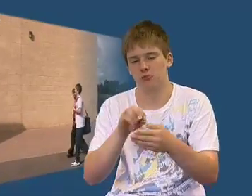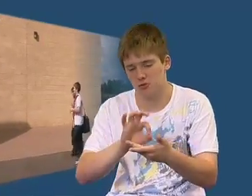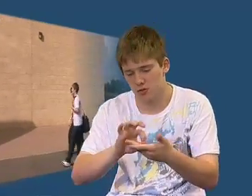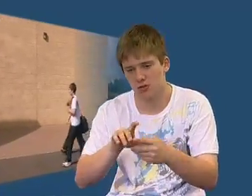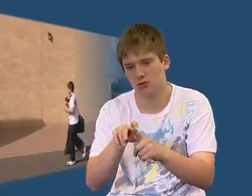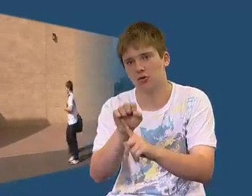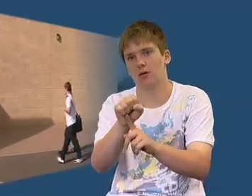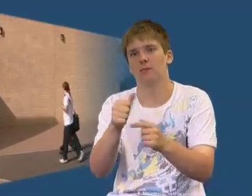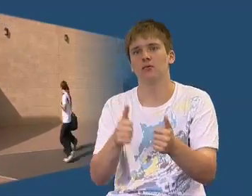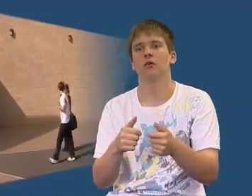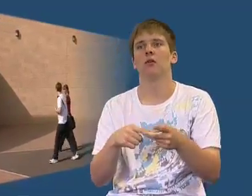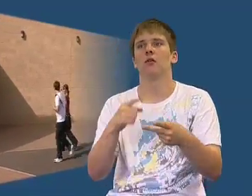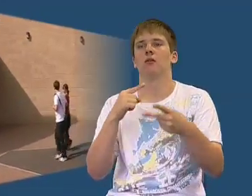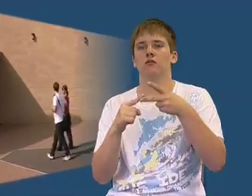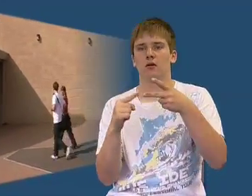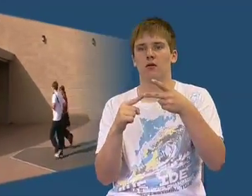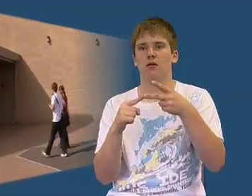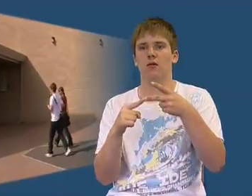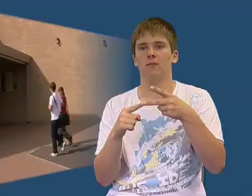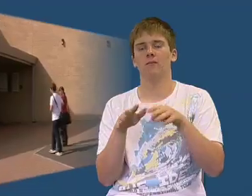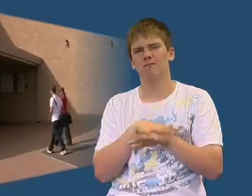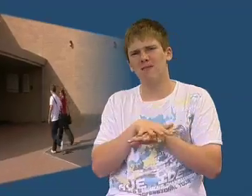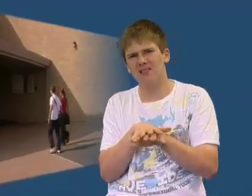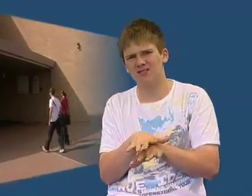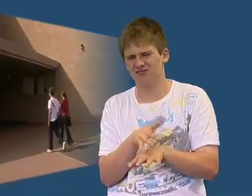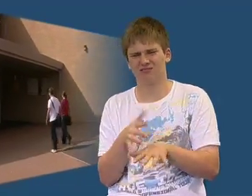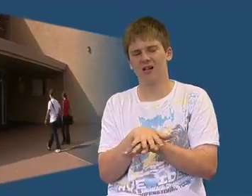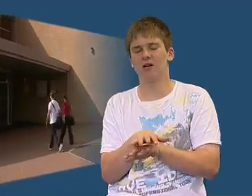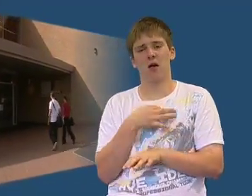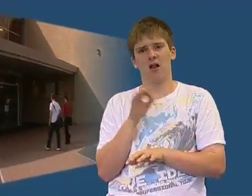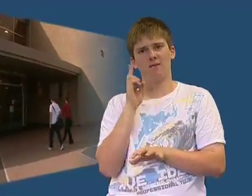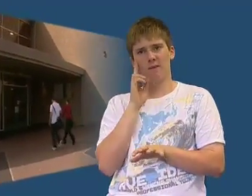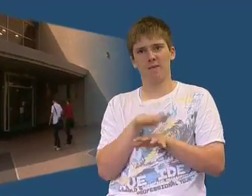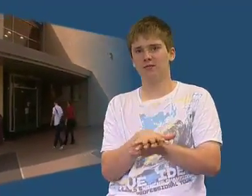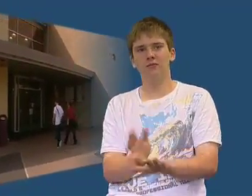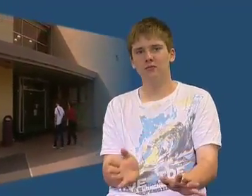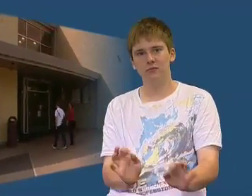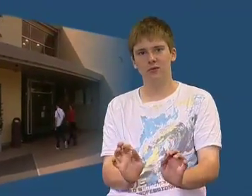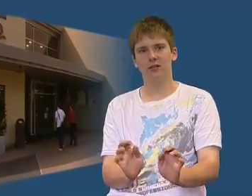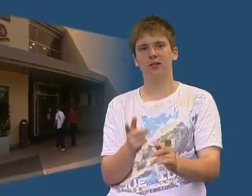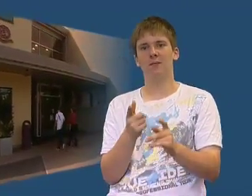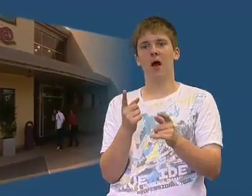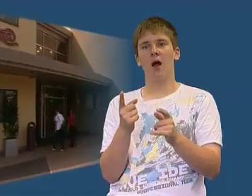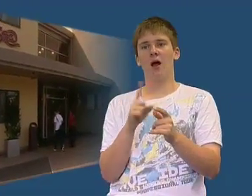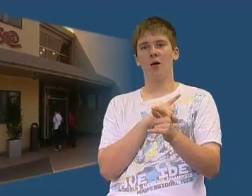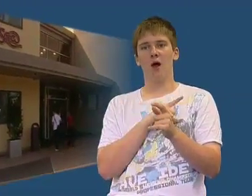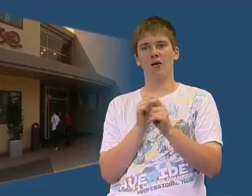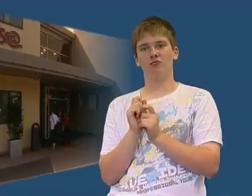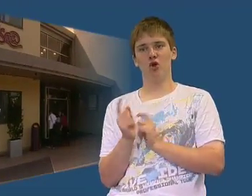vocabulary. But secondly, mainstream, I'm deaf, I'd never been to ISCA. It was the first